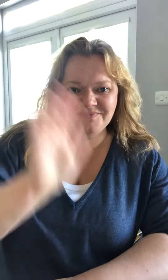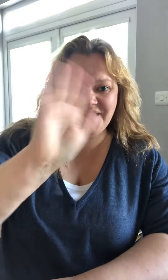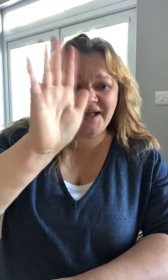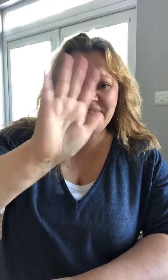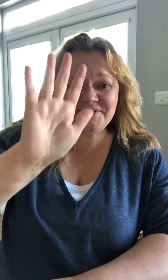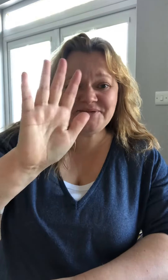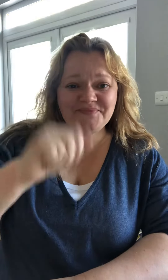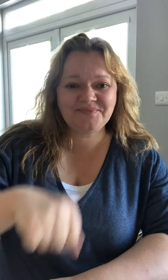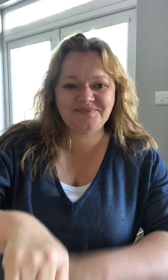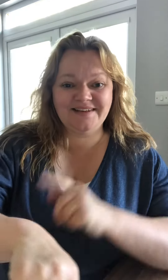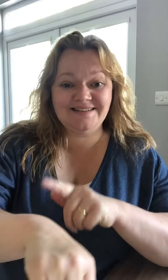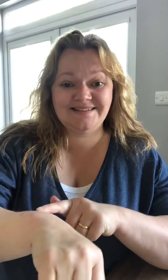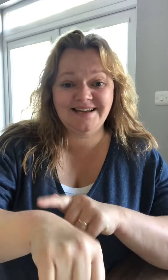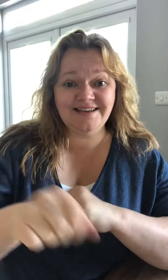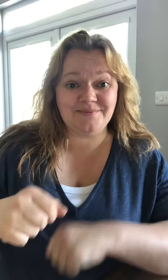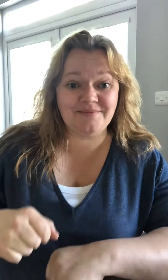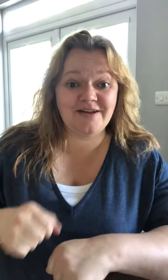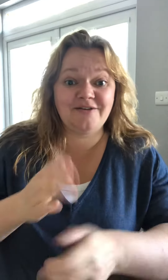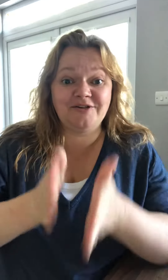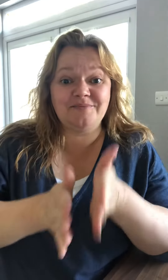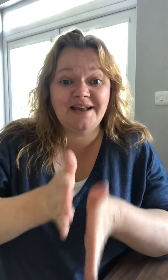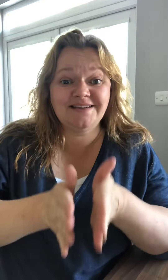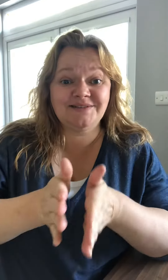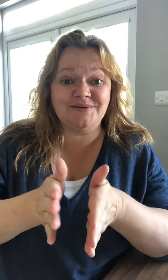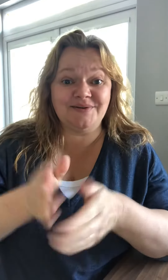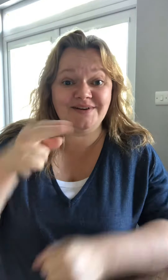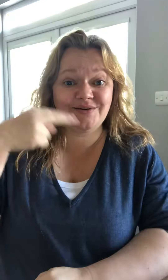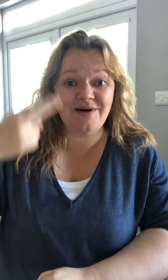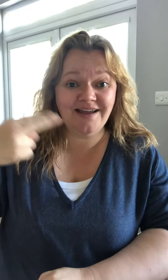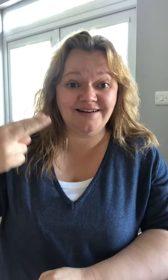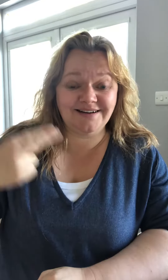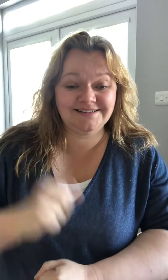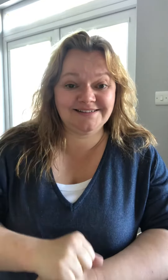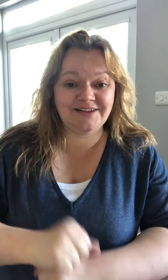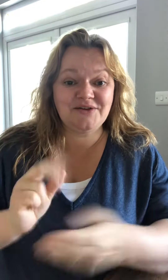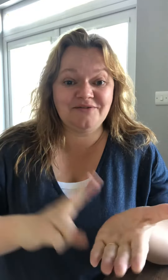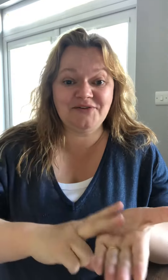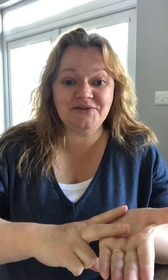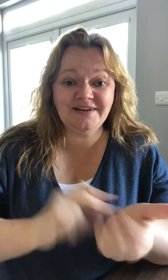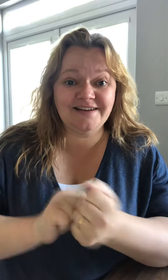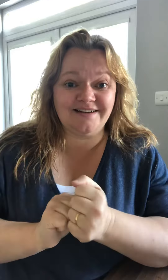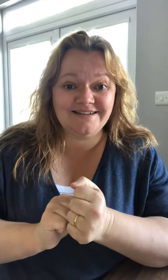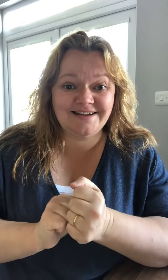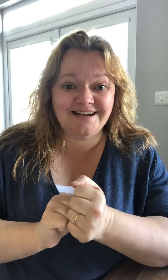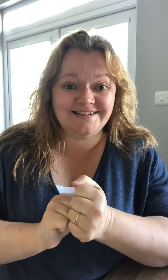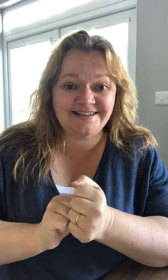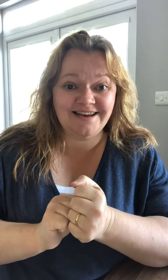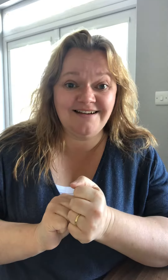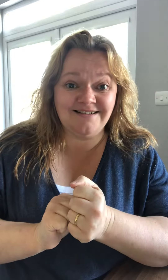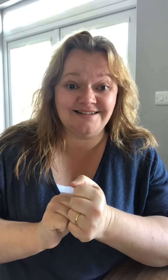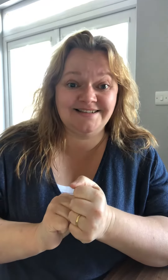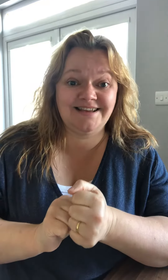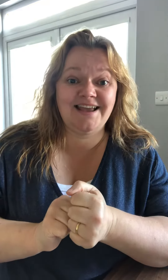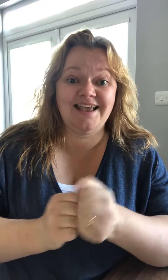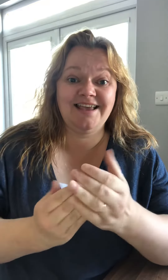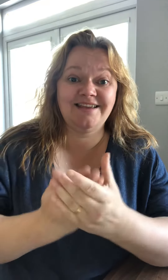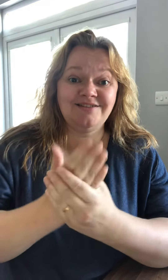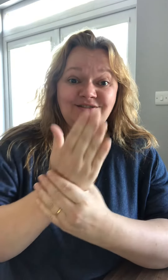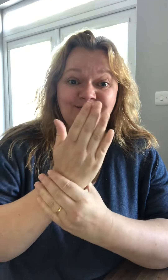Hello, it's time for Makaton Choir. Veronica has sent us a new